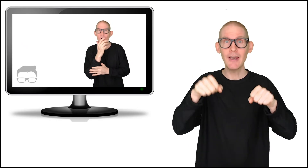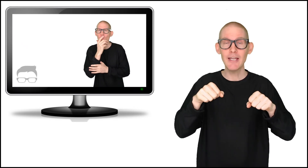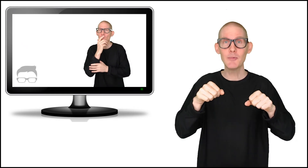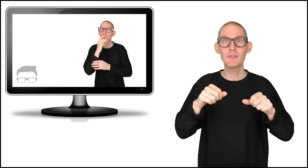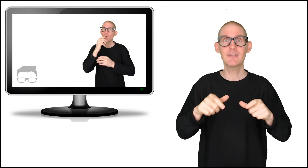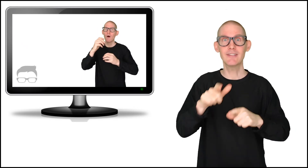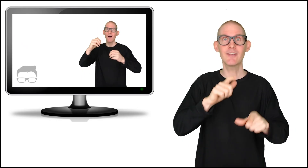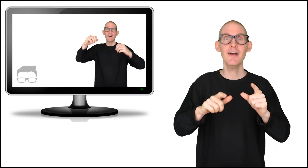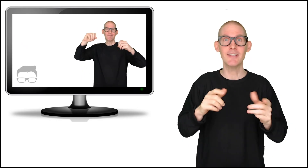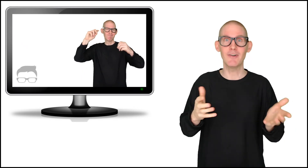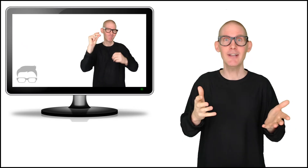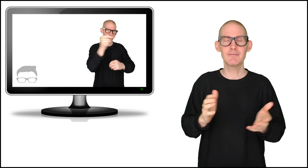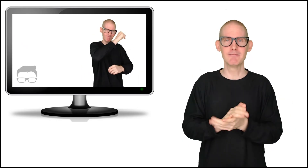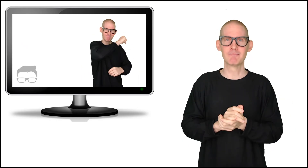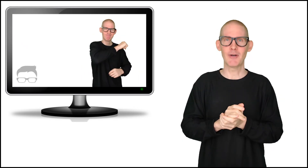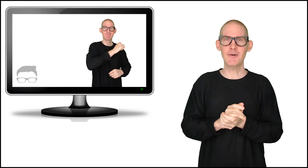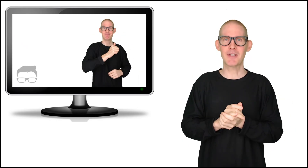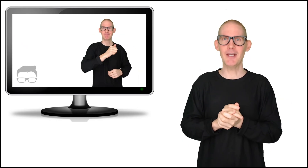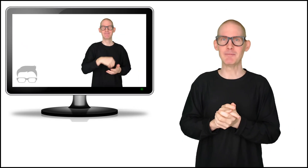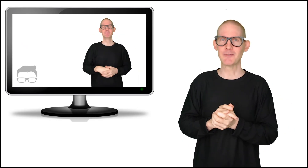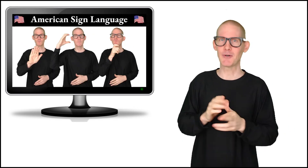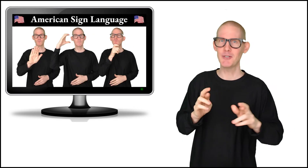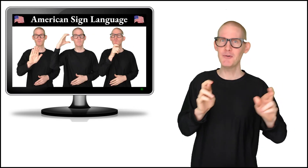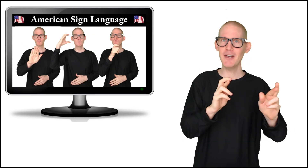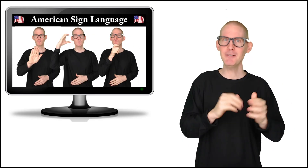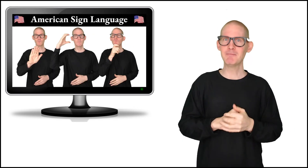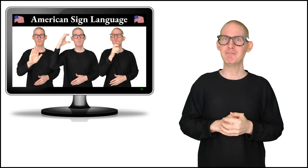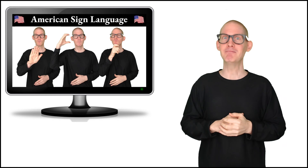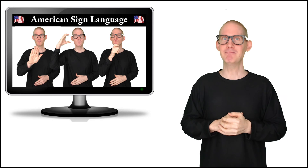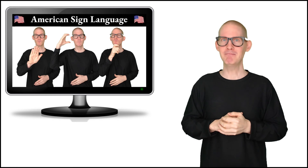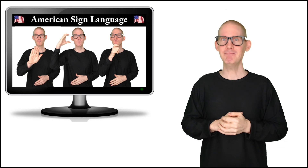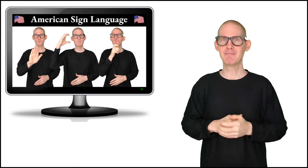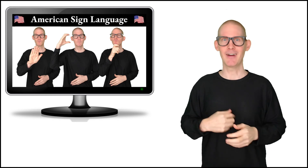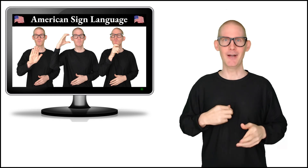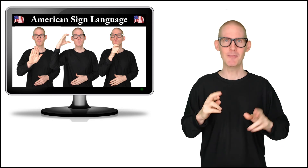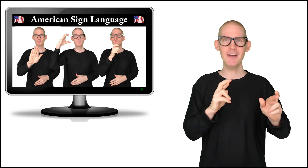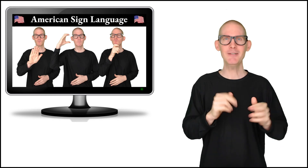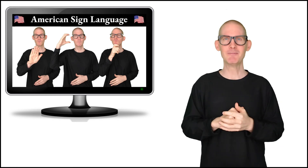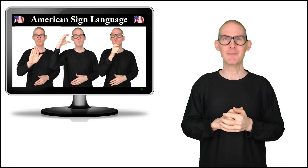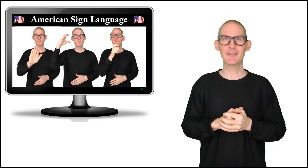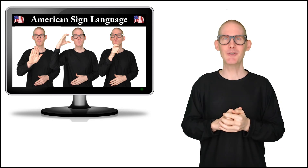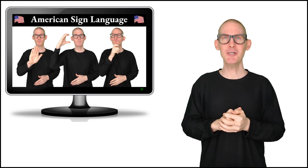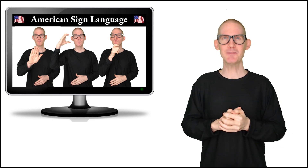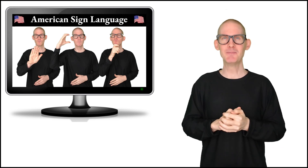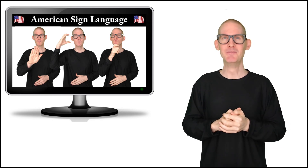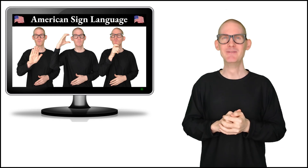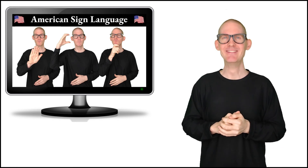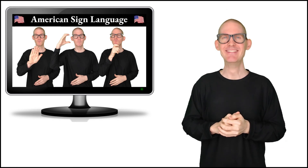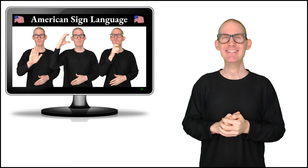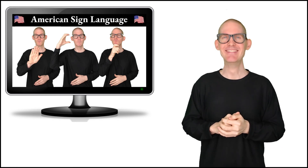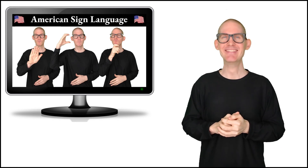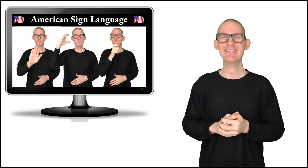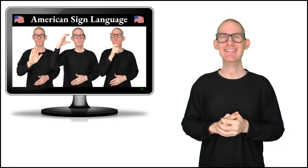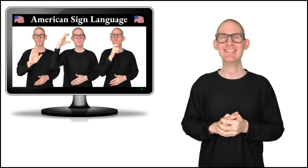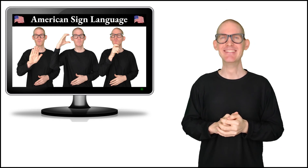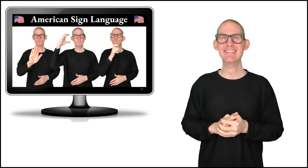able to sign, right? Okay, so are you ready? Mm-hmm. I'm ready. Let's do it. Let's Well, do